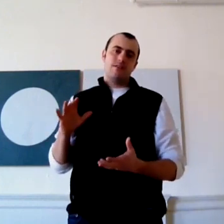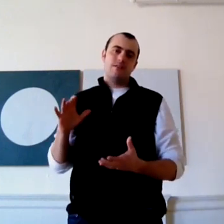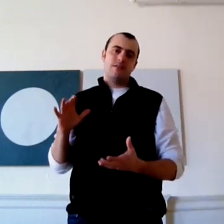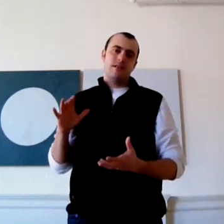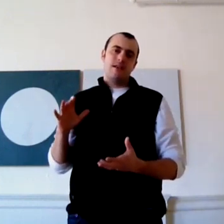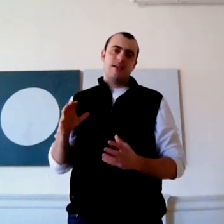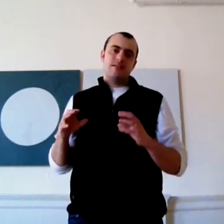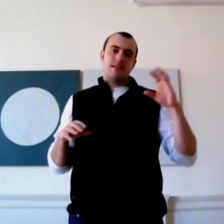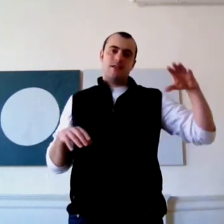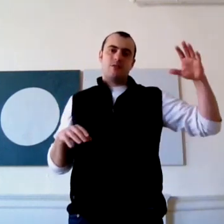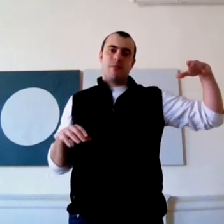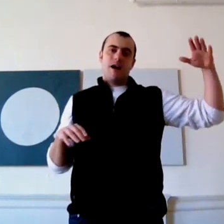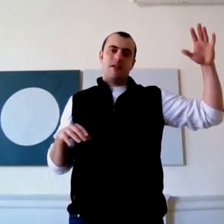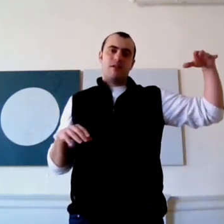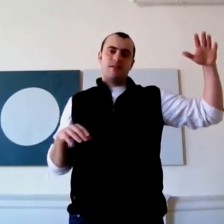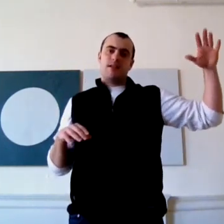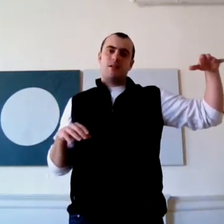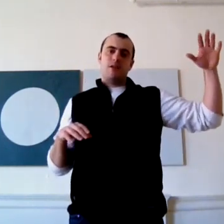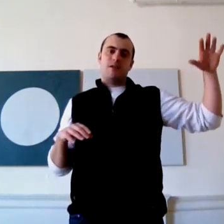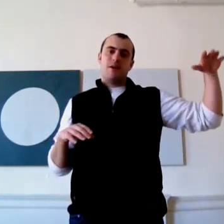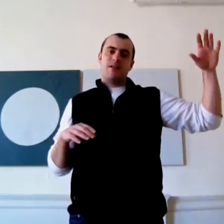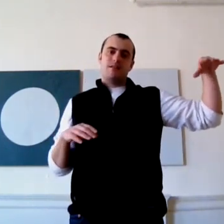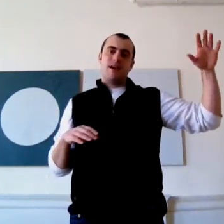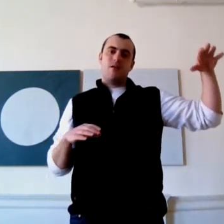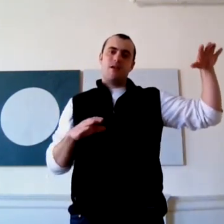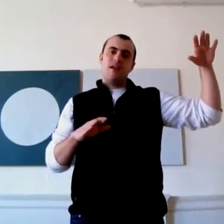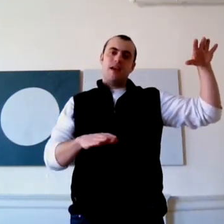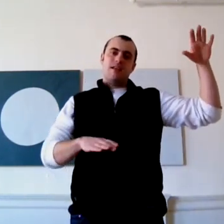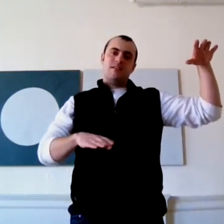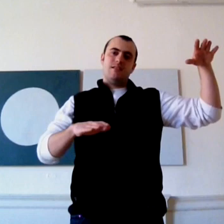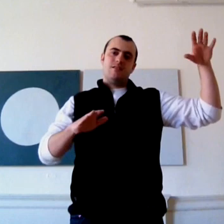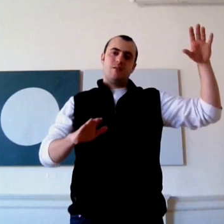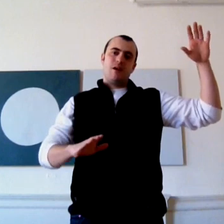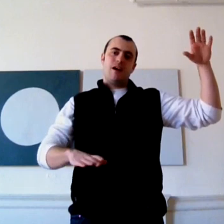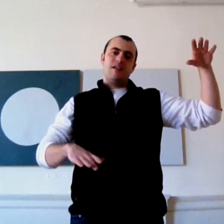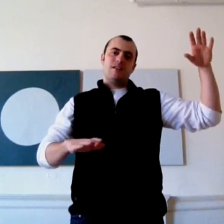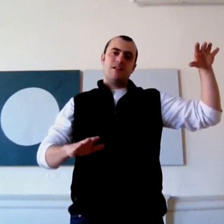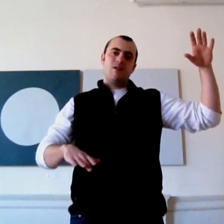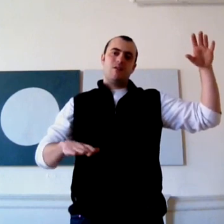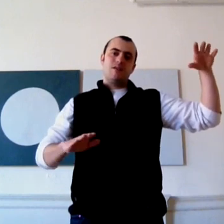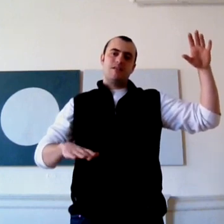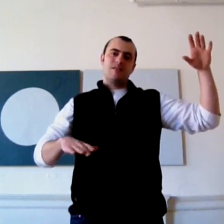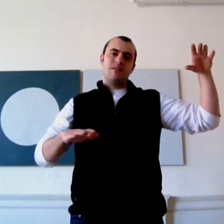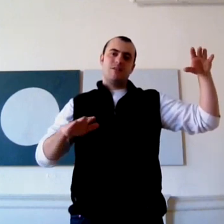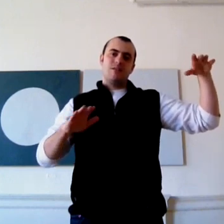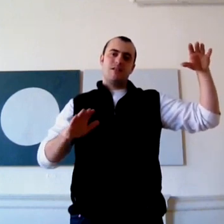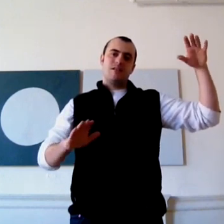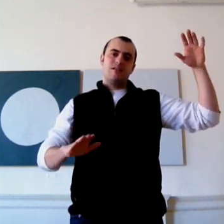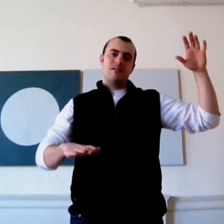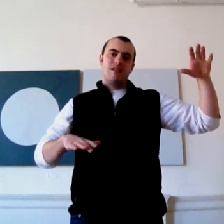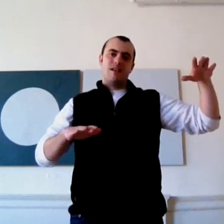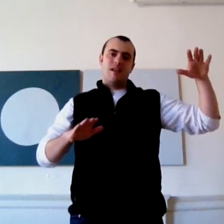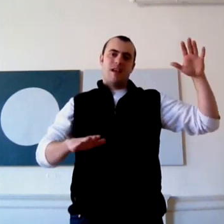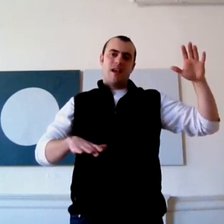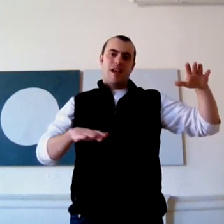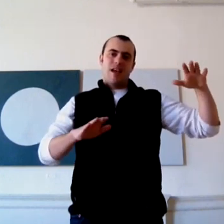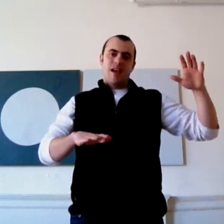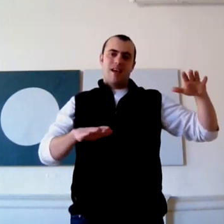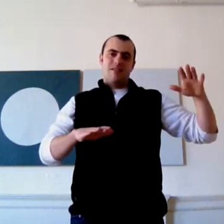is it takes your mind racing at a million miles an hour, and it teaches your body to go really slowly. And